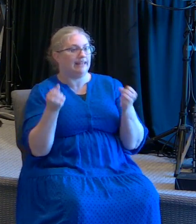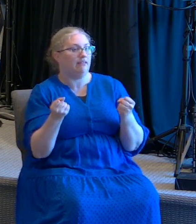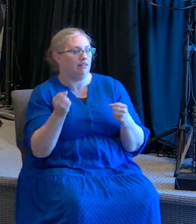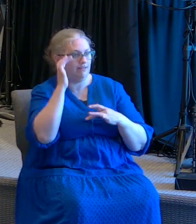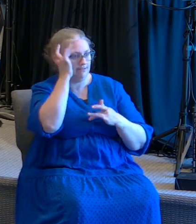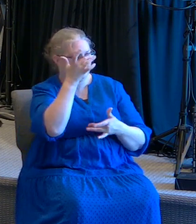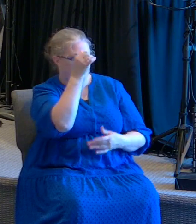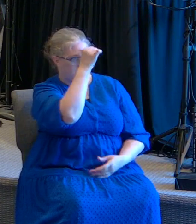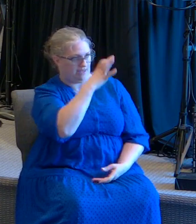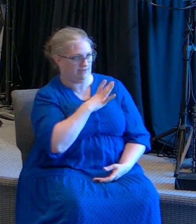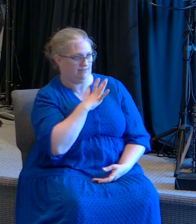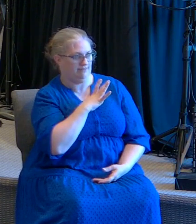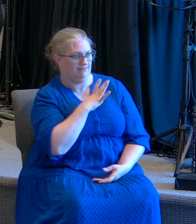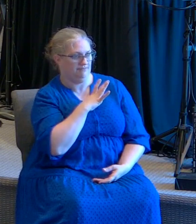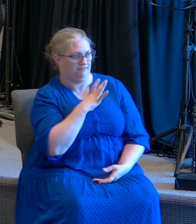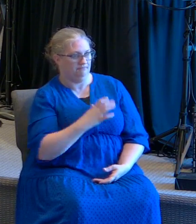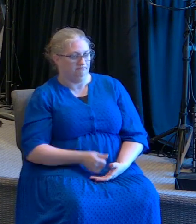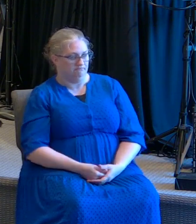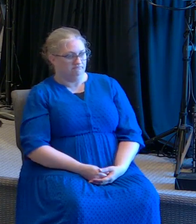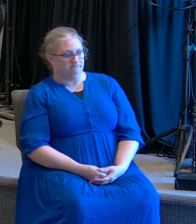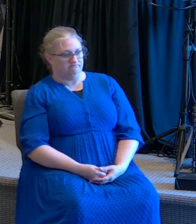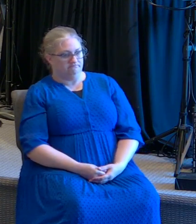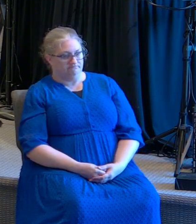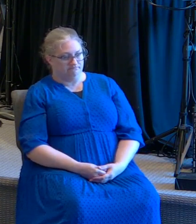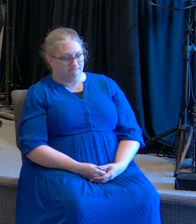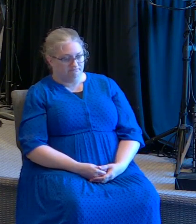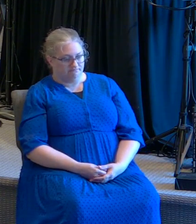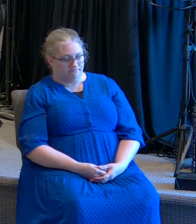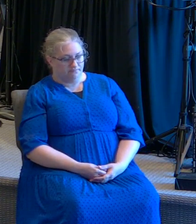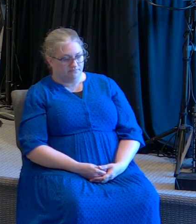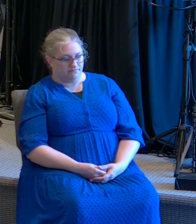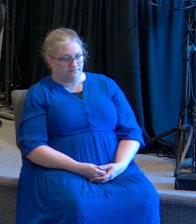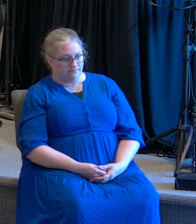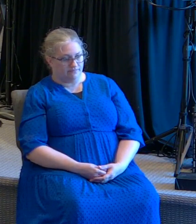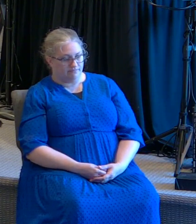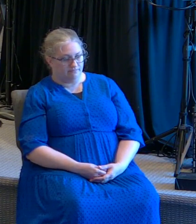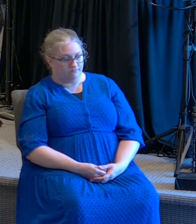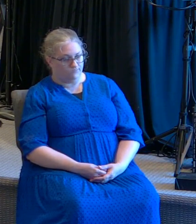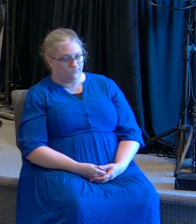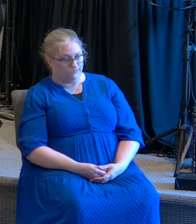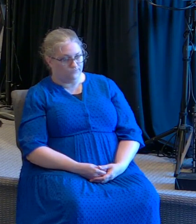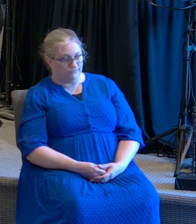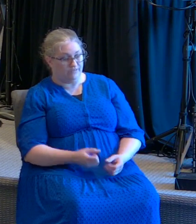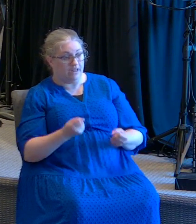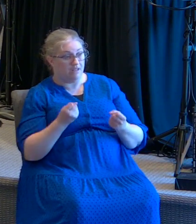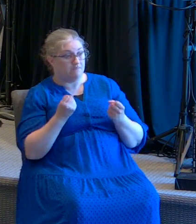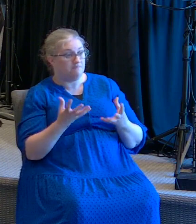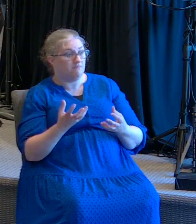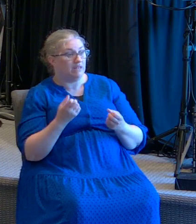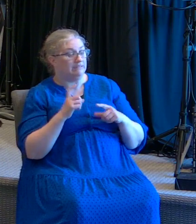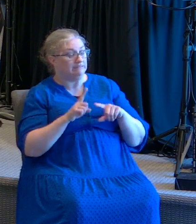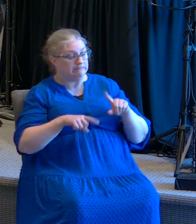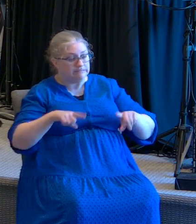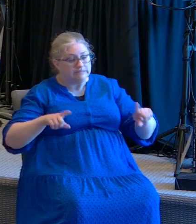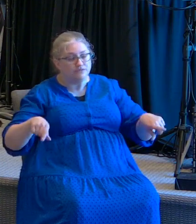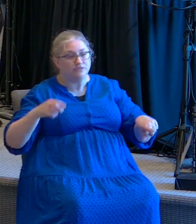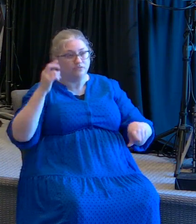expectación para que Jesús sanara al paralítico. So there are a lot of reasons that we are here in this room today. Y hay